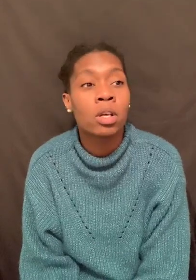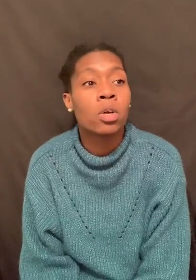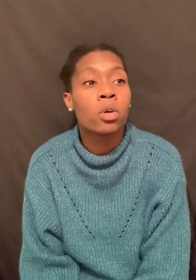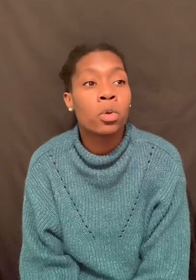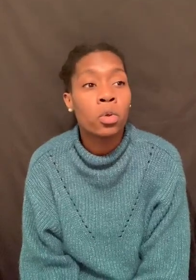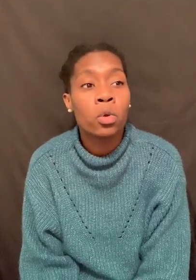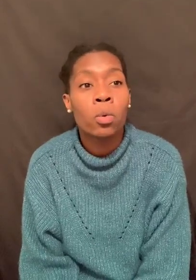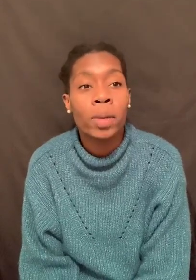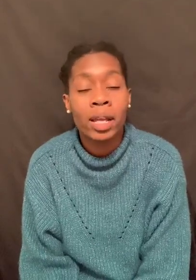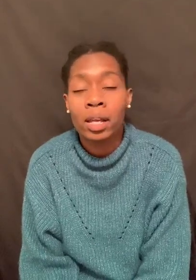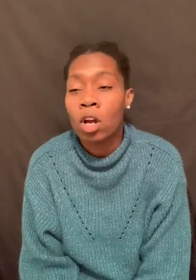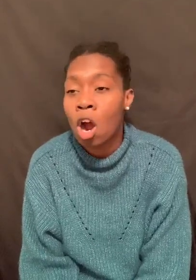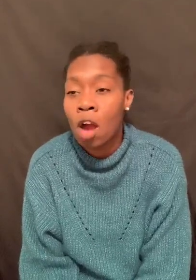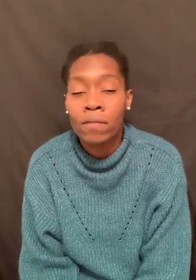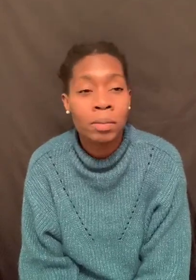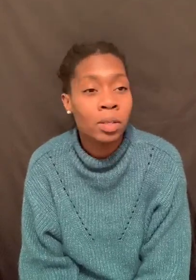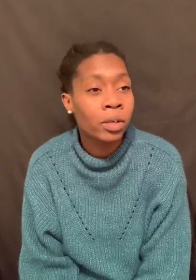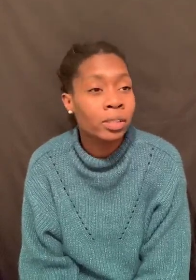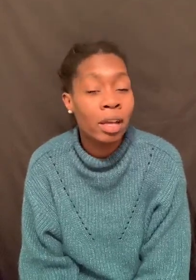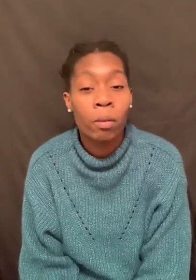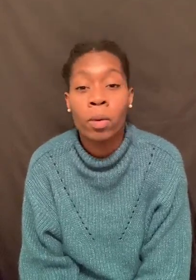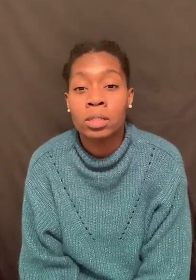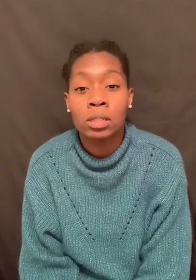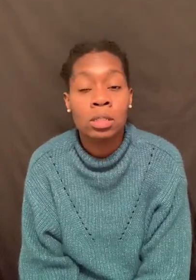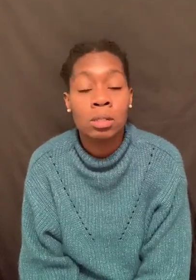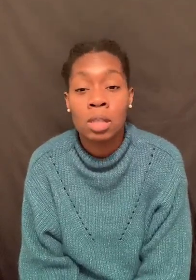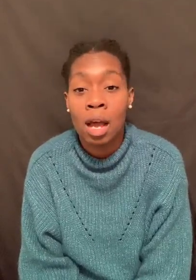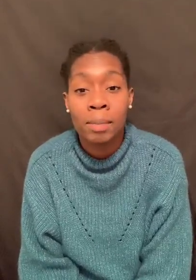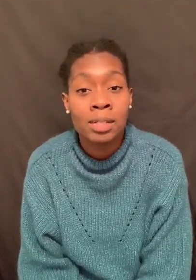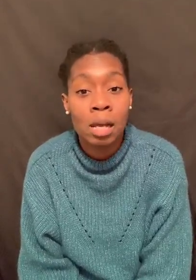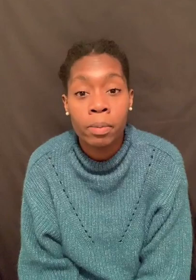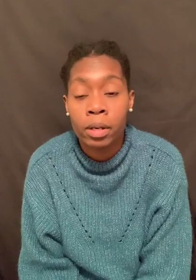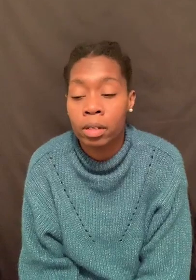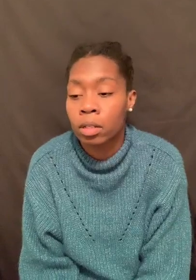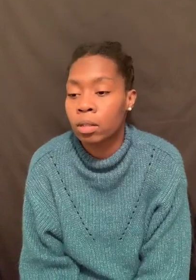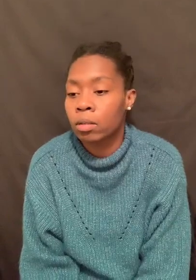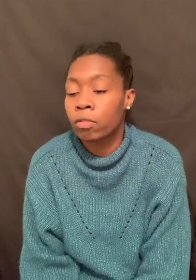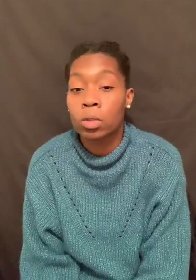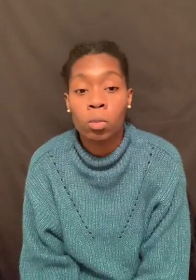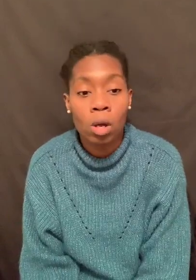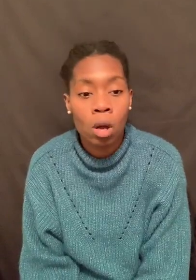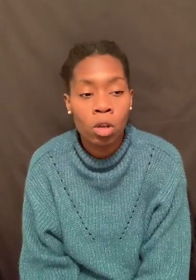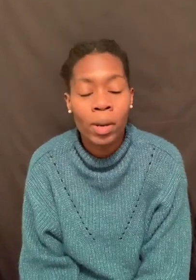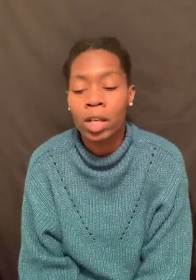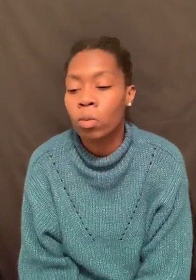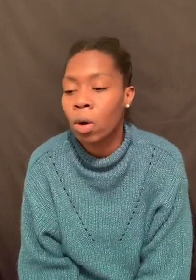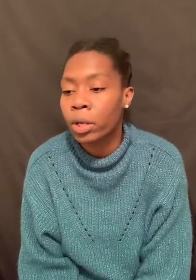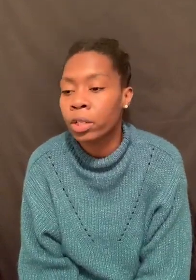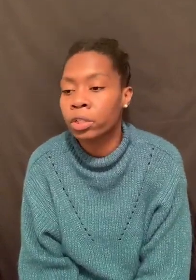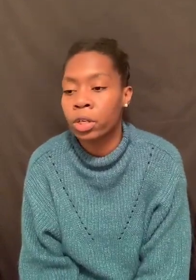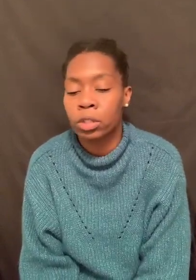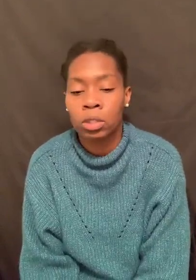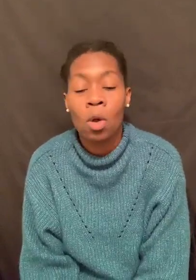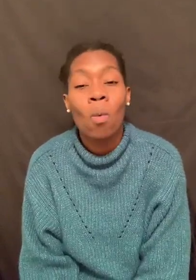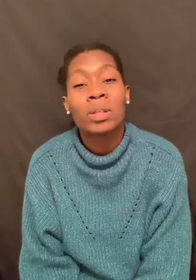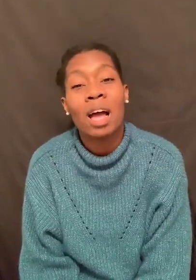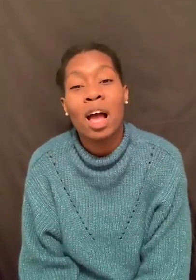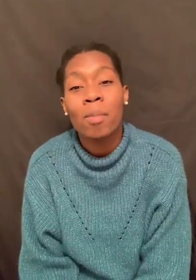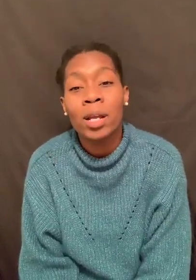you're making it hard for them to understand what's, how to be separate from the world. You're bringing the world and the church. That's how you're